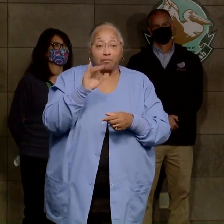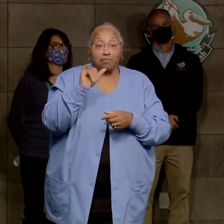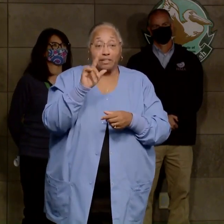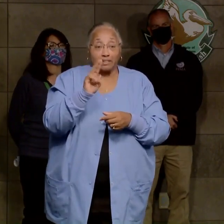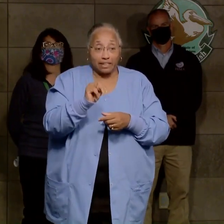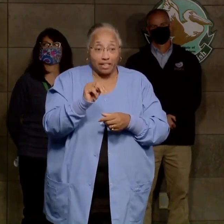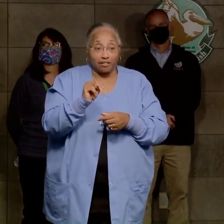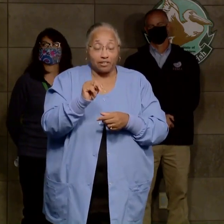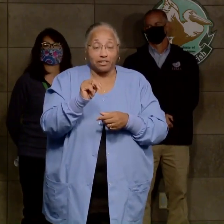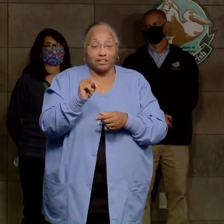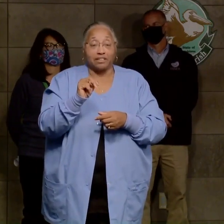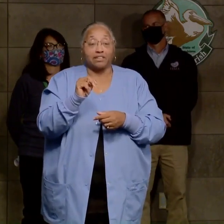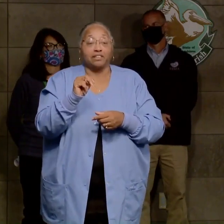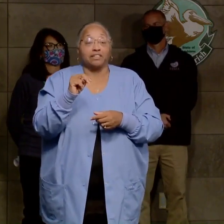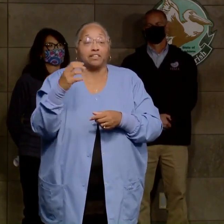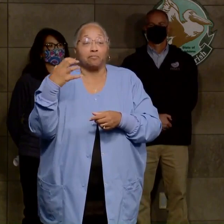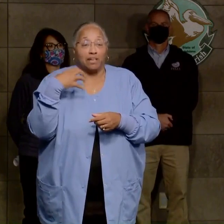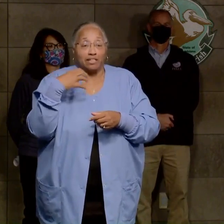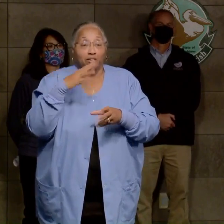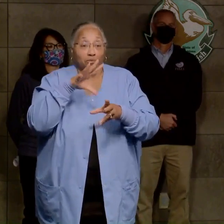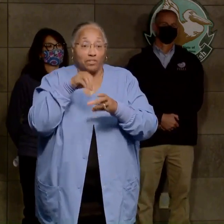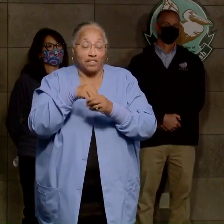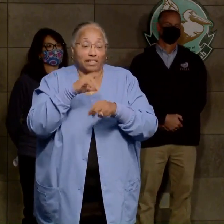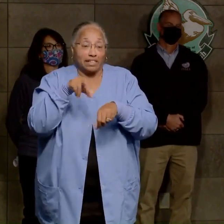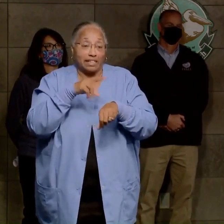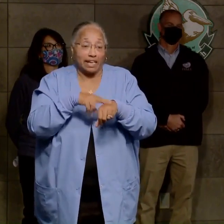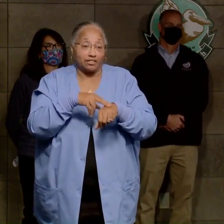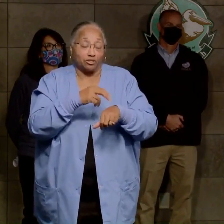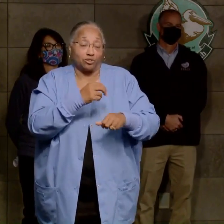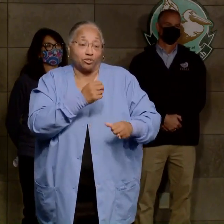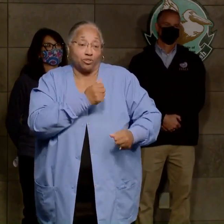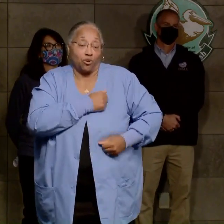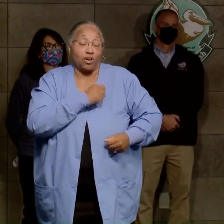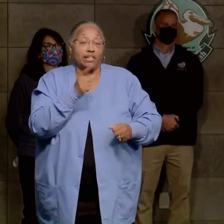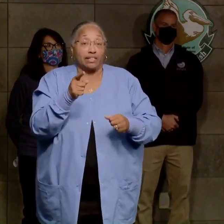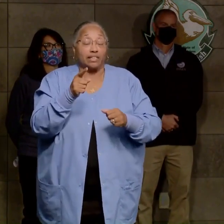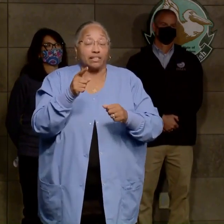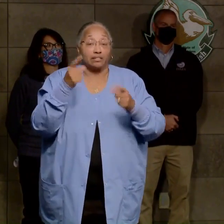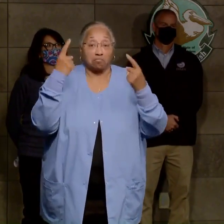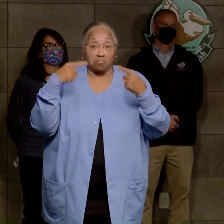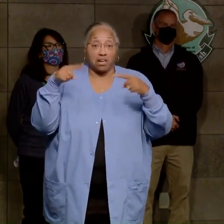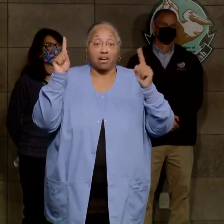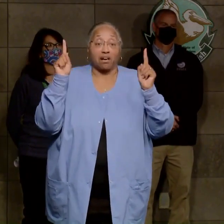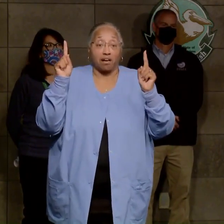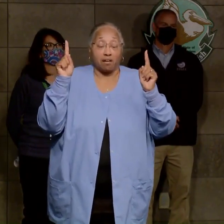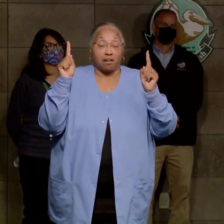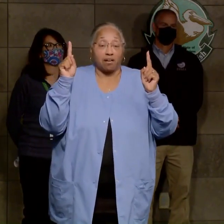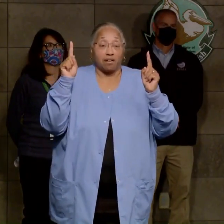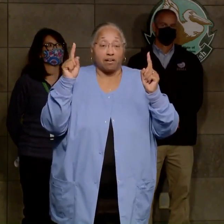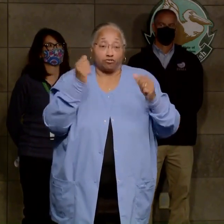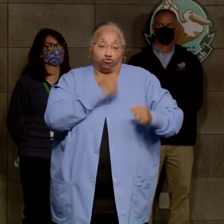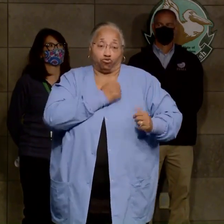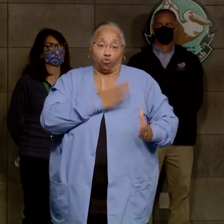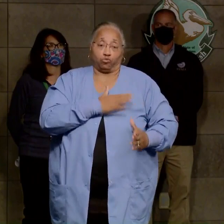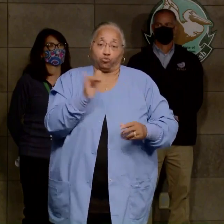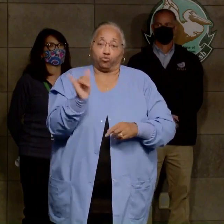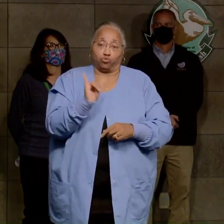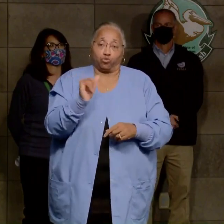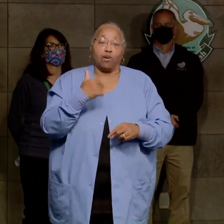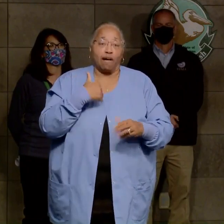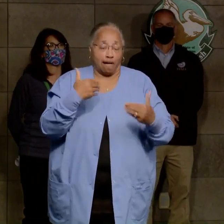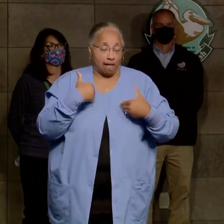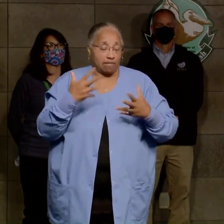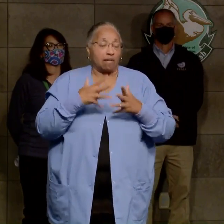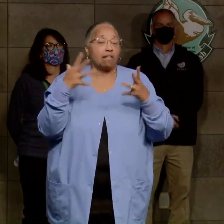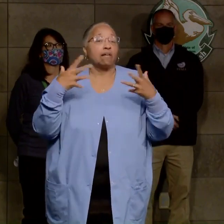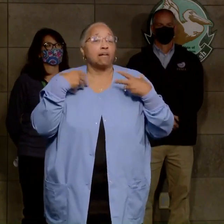sergeant major in the National Guard, and he's a tremendously accomplished soldier as well. And so I have a lot